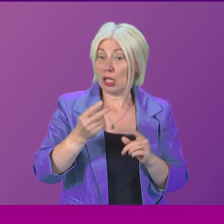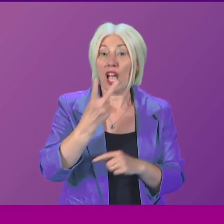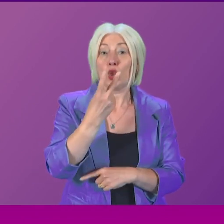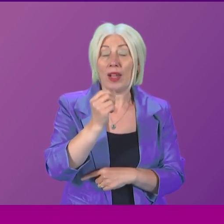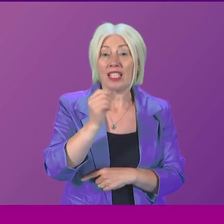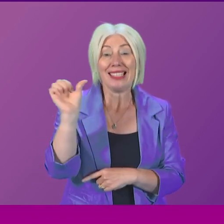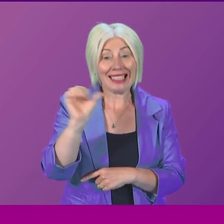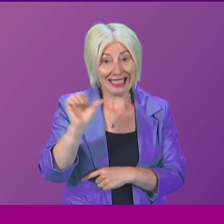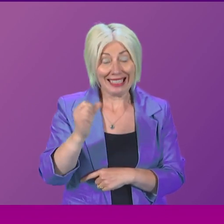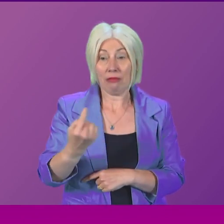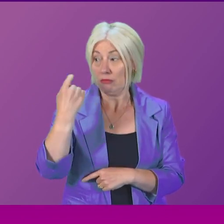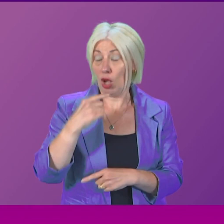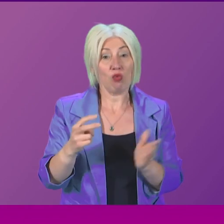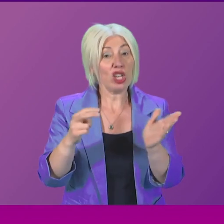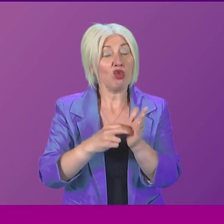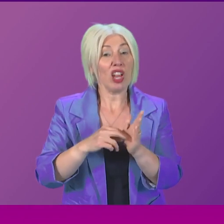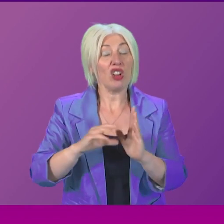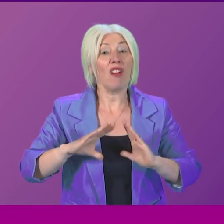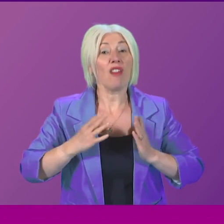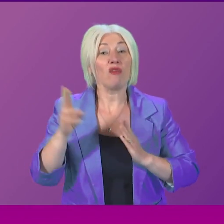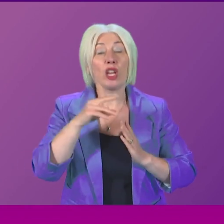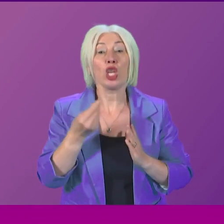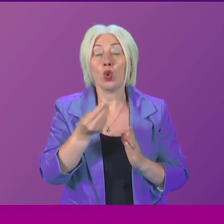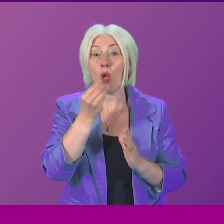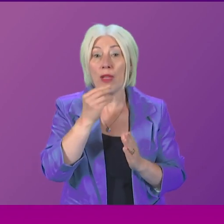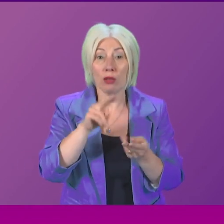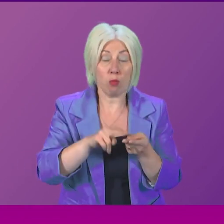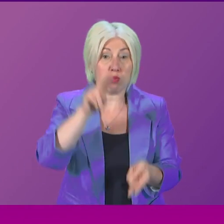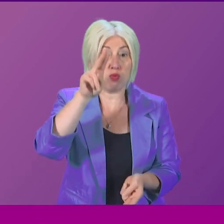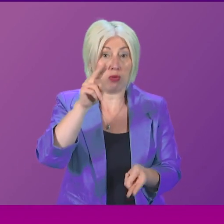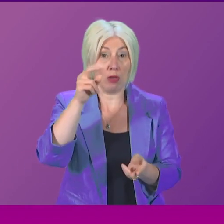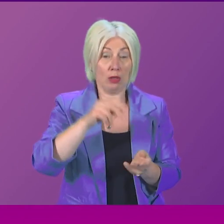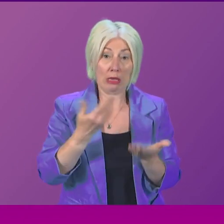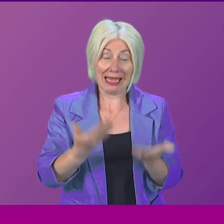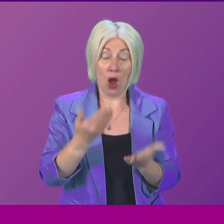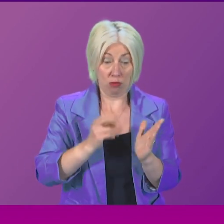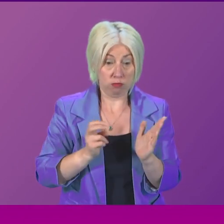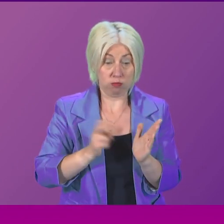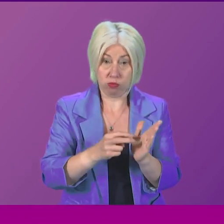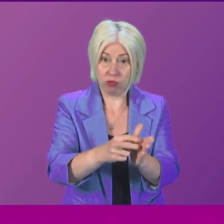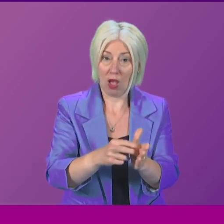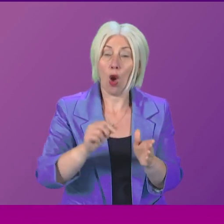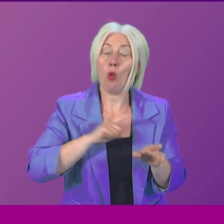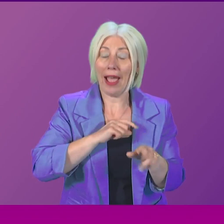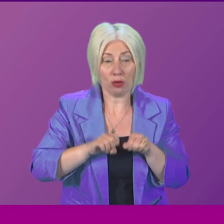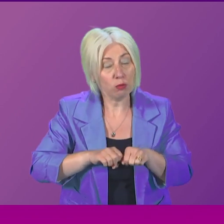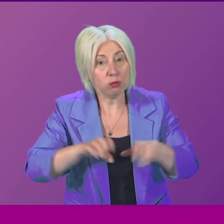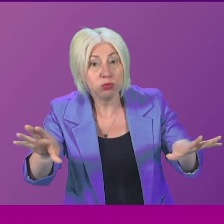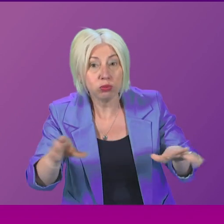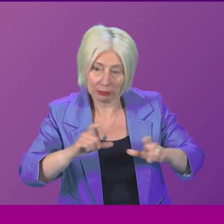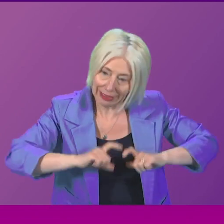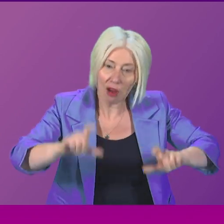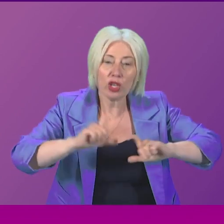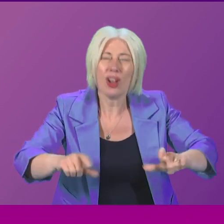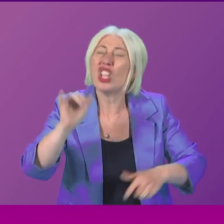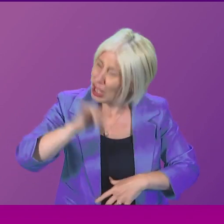2016. Registrations for free school meals have reached the highest ever level as our free school meals expansion programme continues. So, yes,